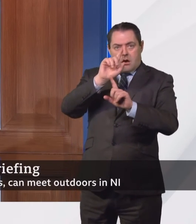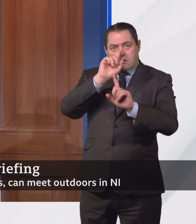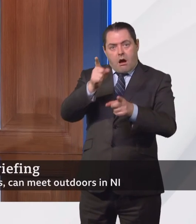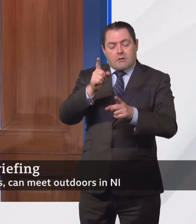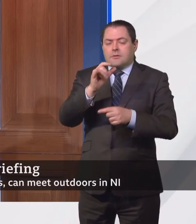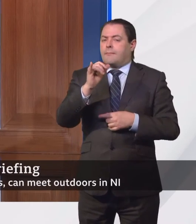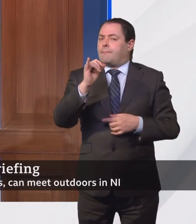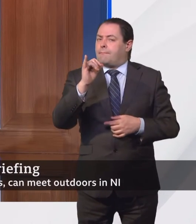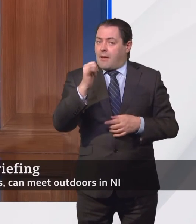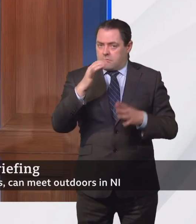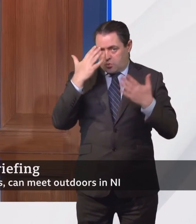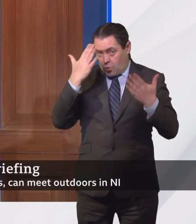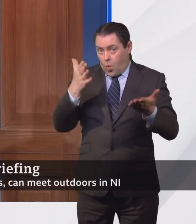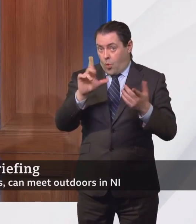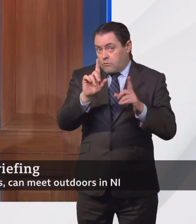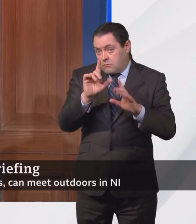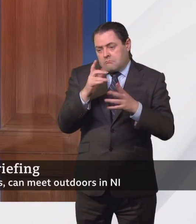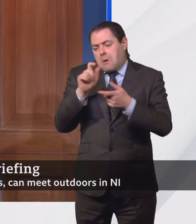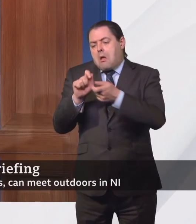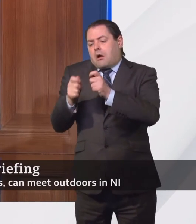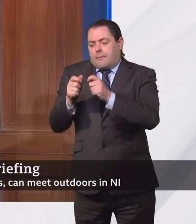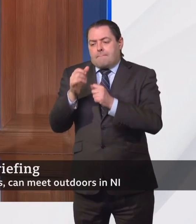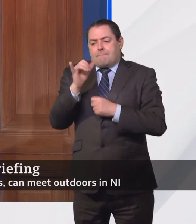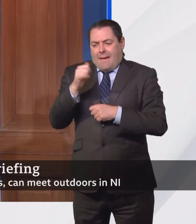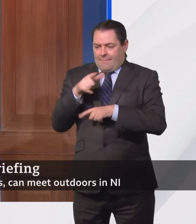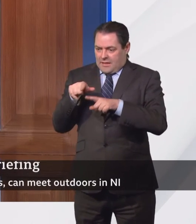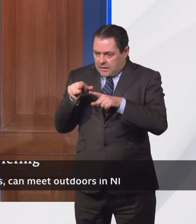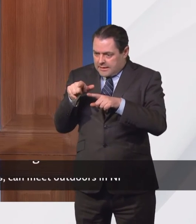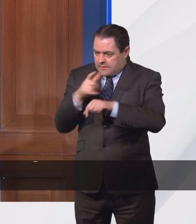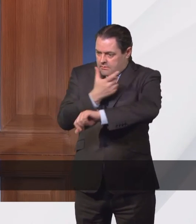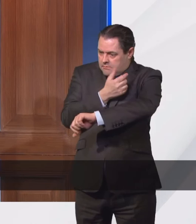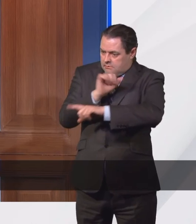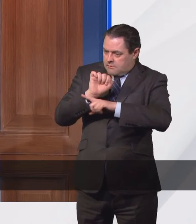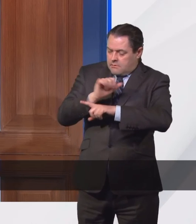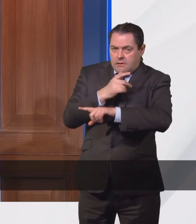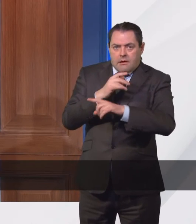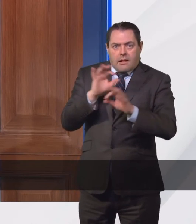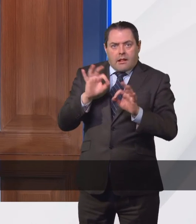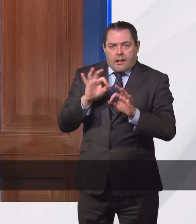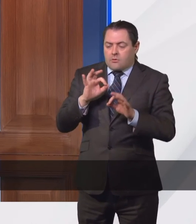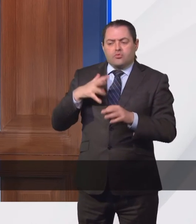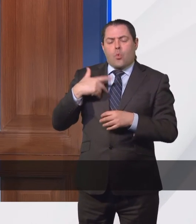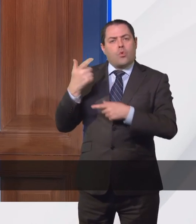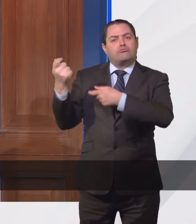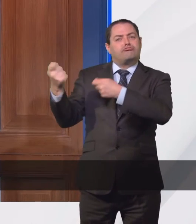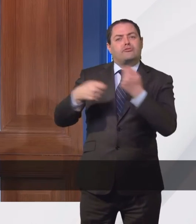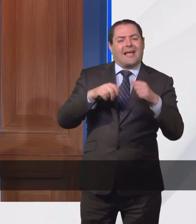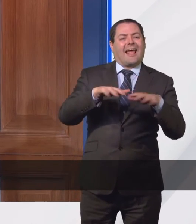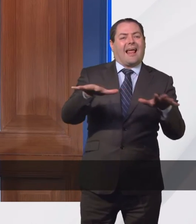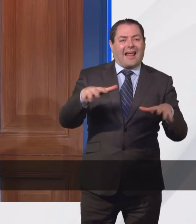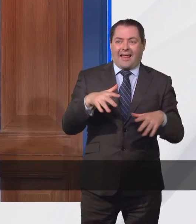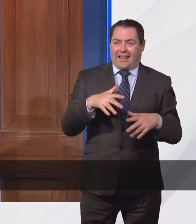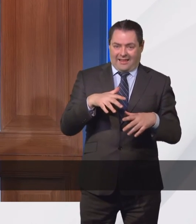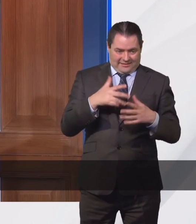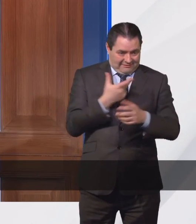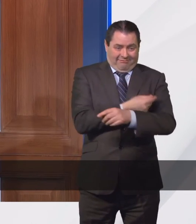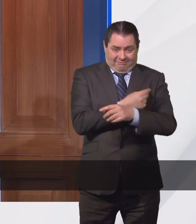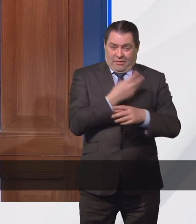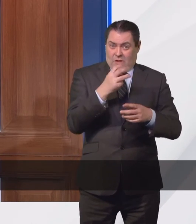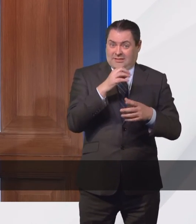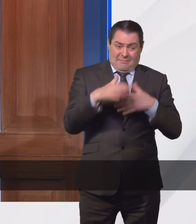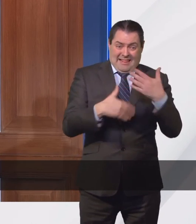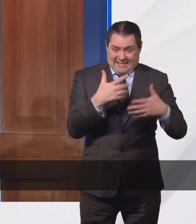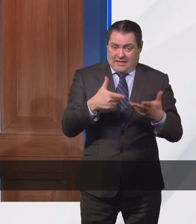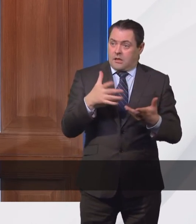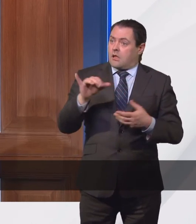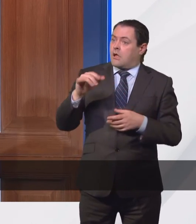effective against them. And so the main thing we're concerned about is the risk of importing into the UK variants which could